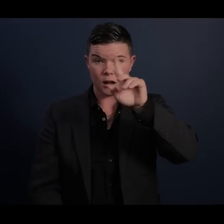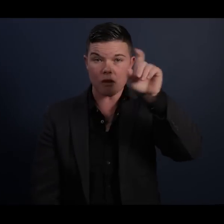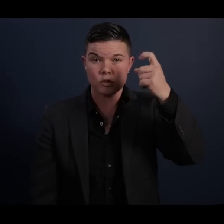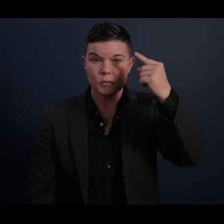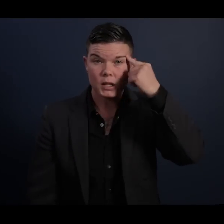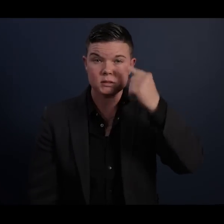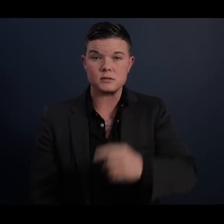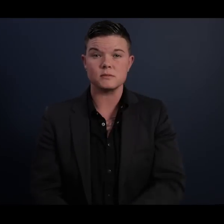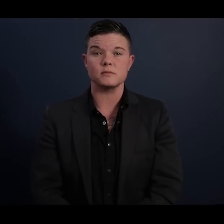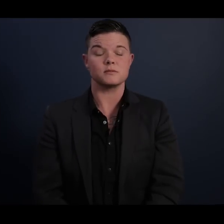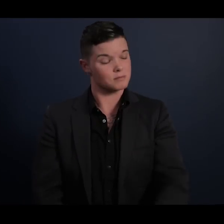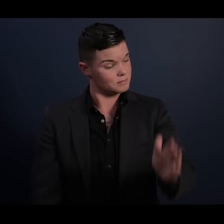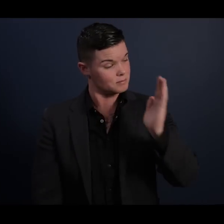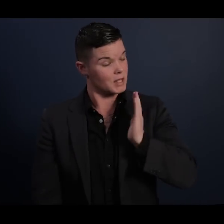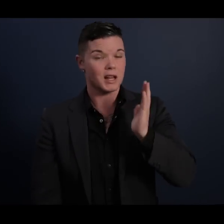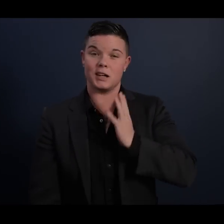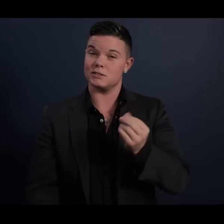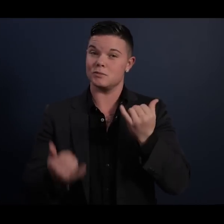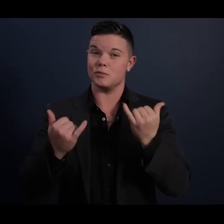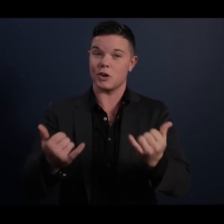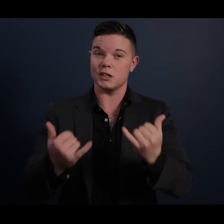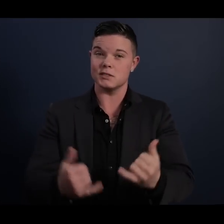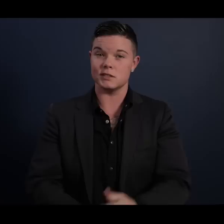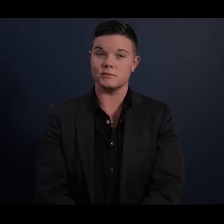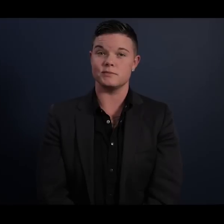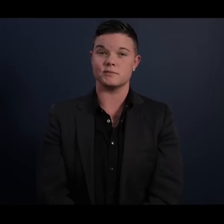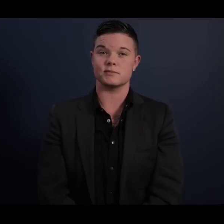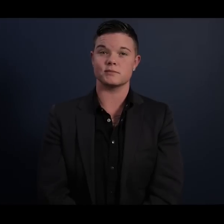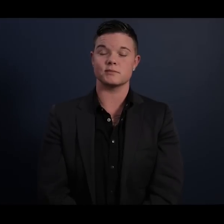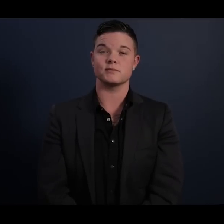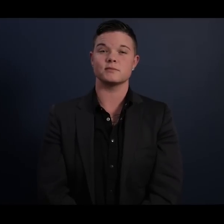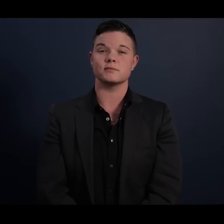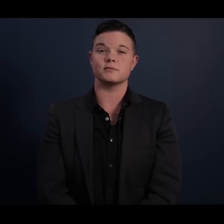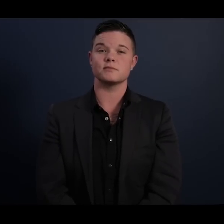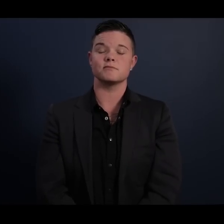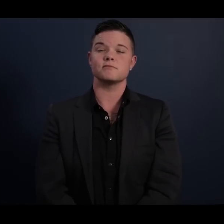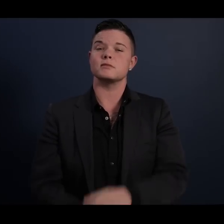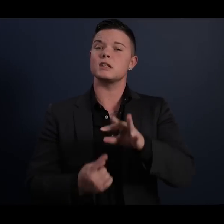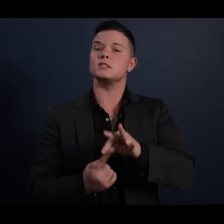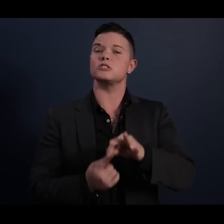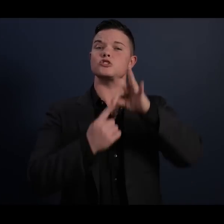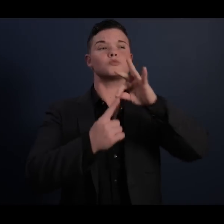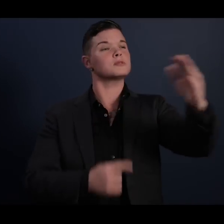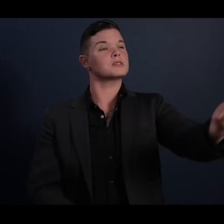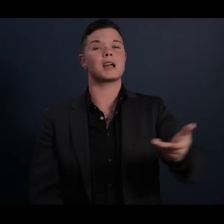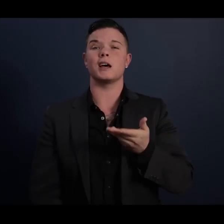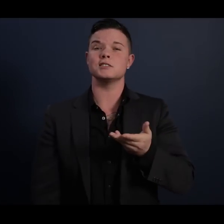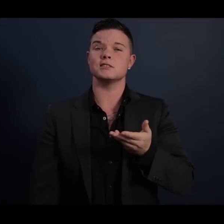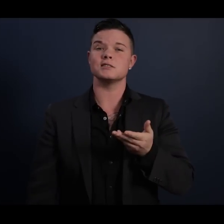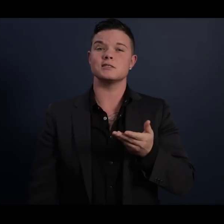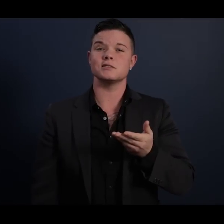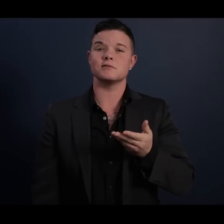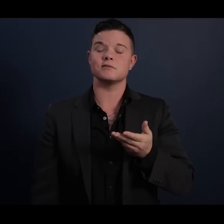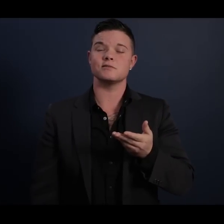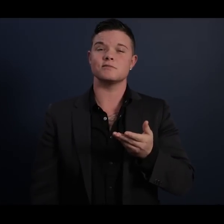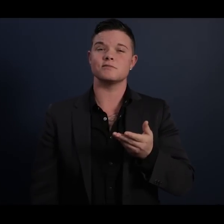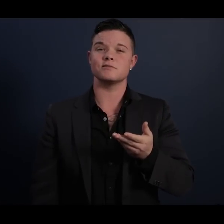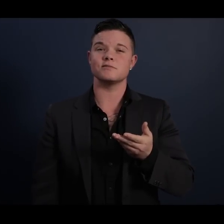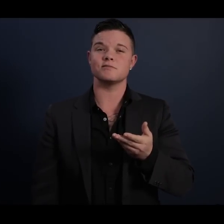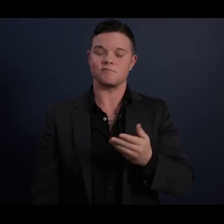past and present, distinguished guests, it is a